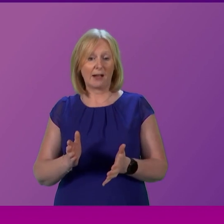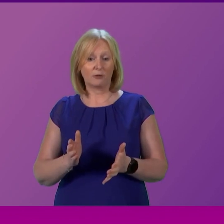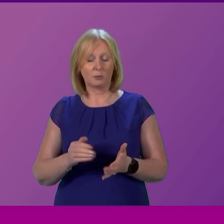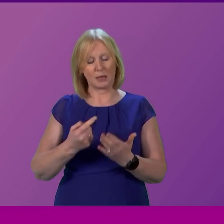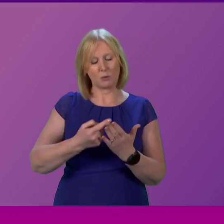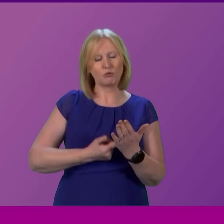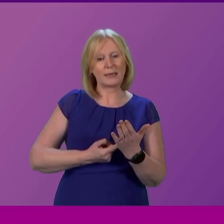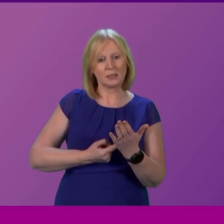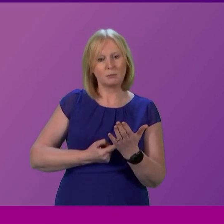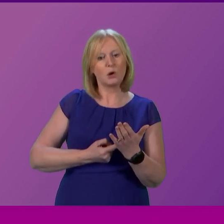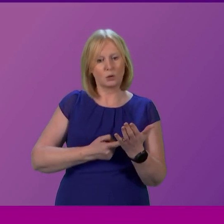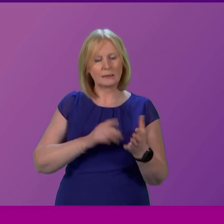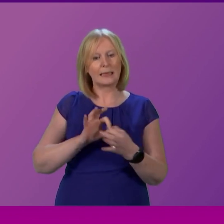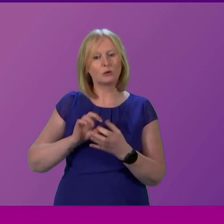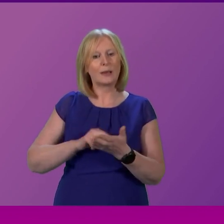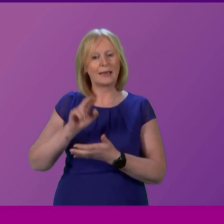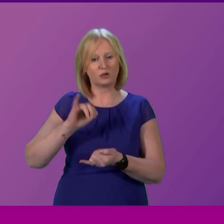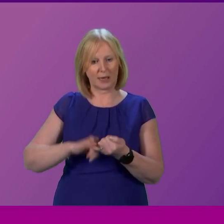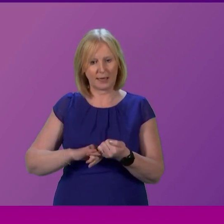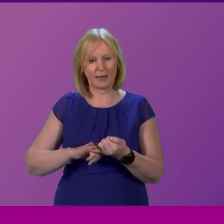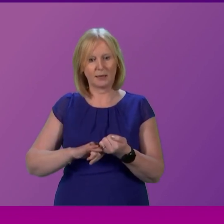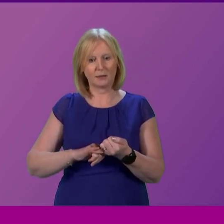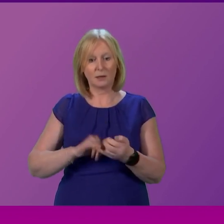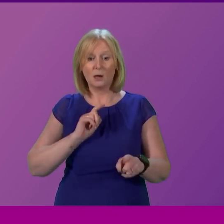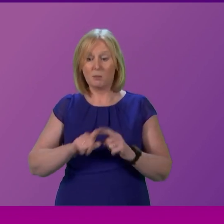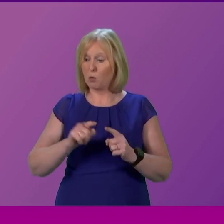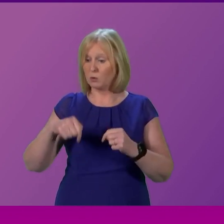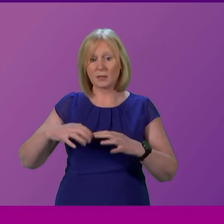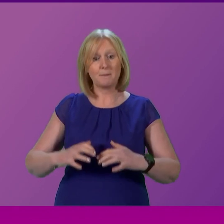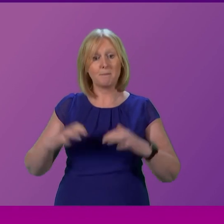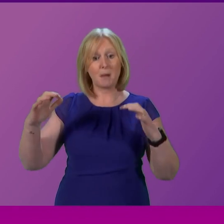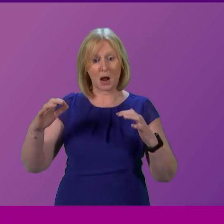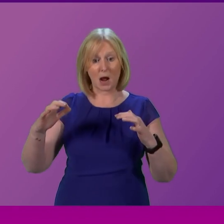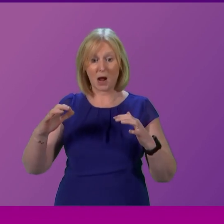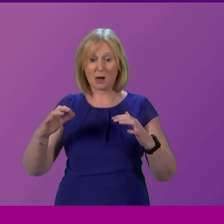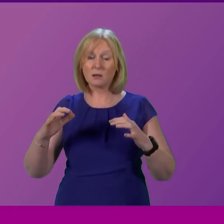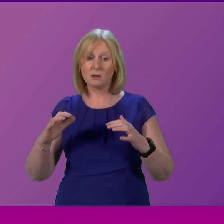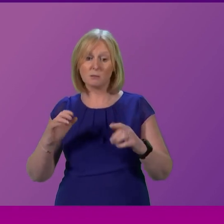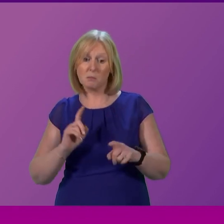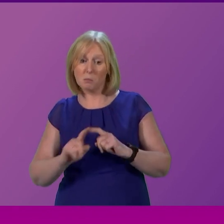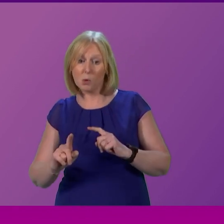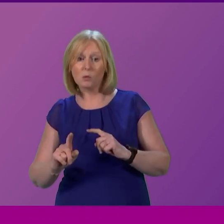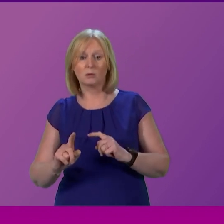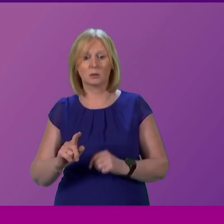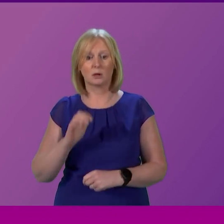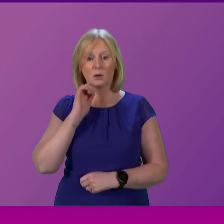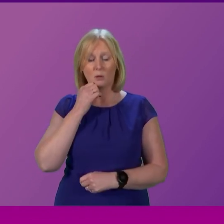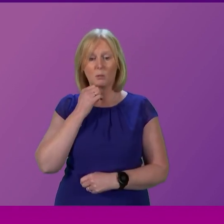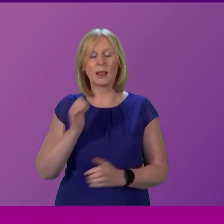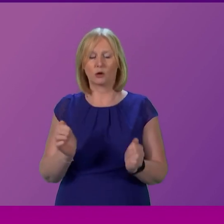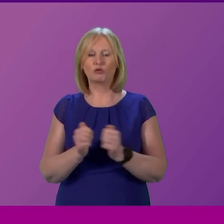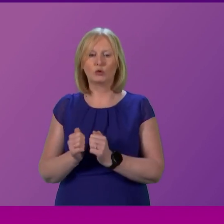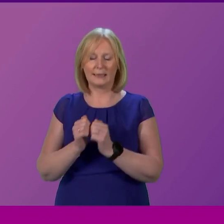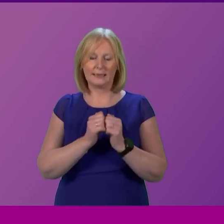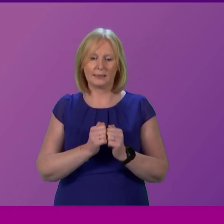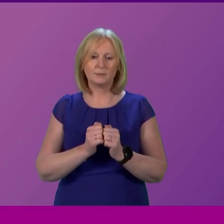principles of the NHS and I think most members of this parliament maybe not every member but most members in this parliament would certainly agree